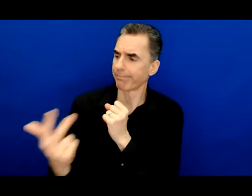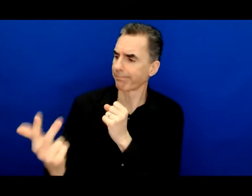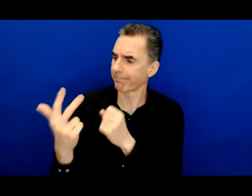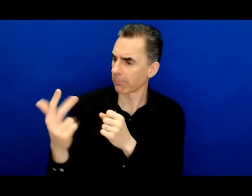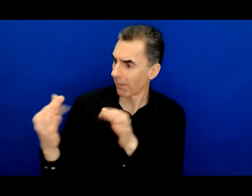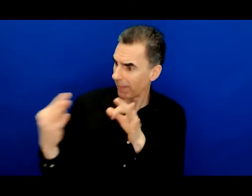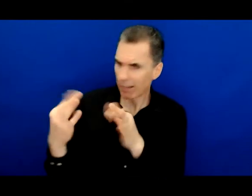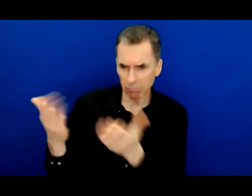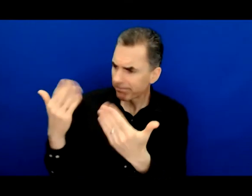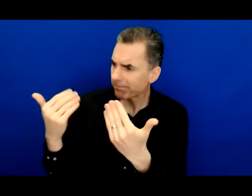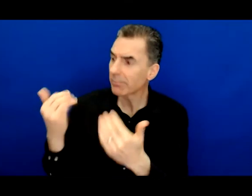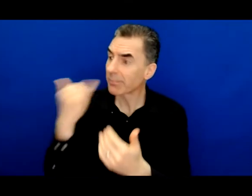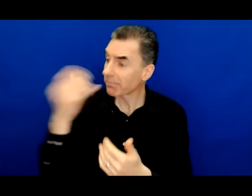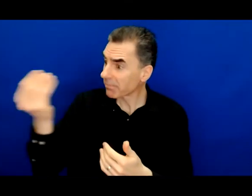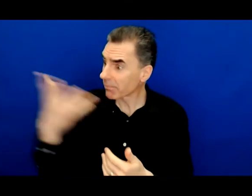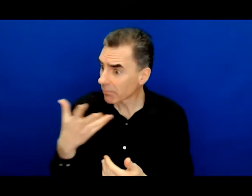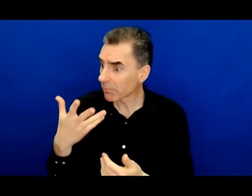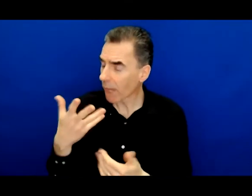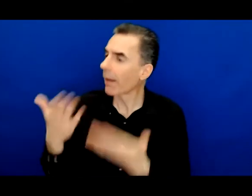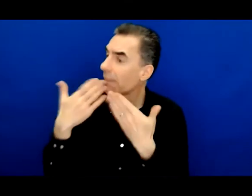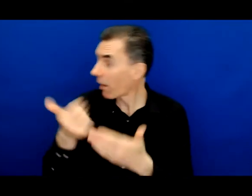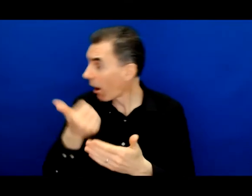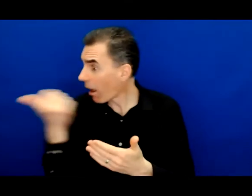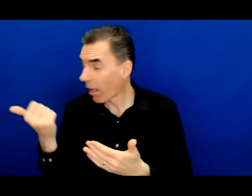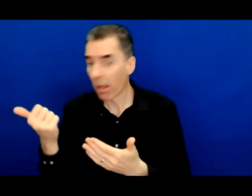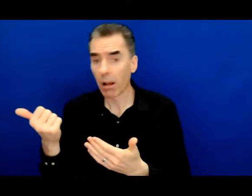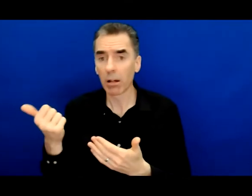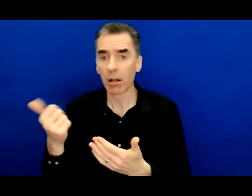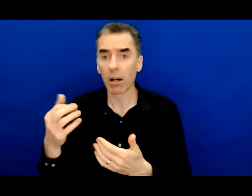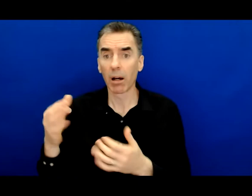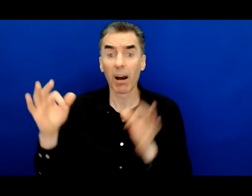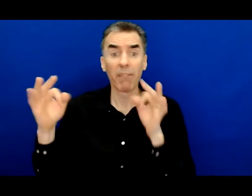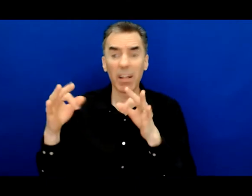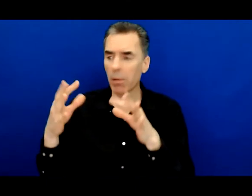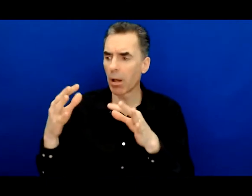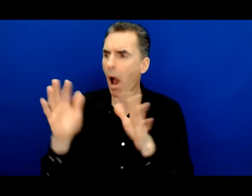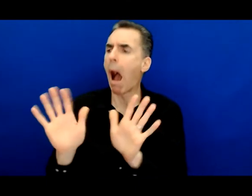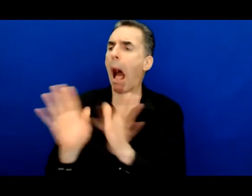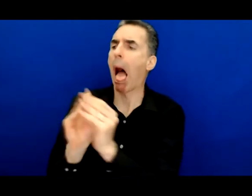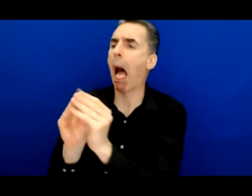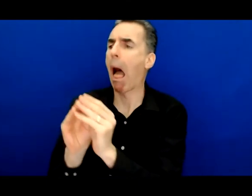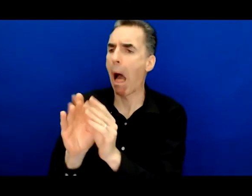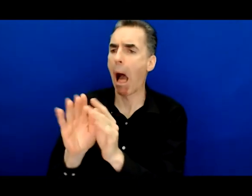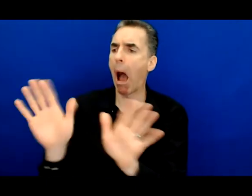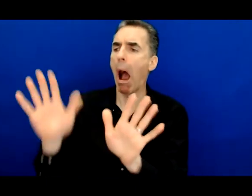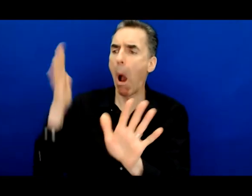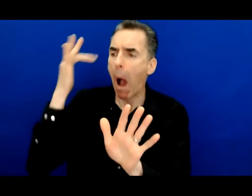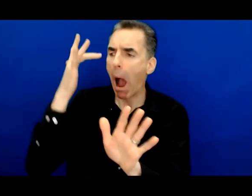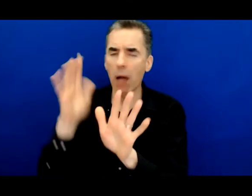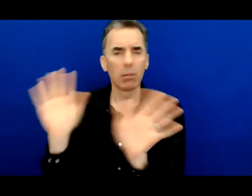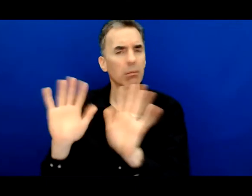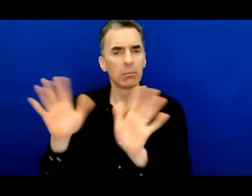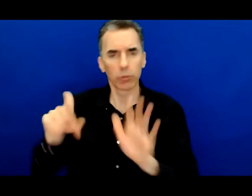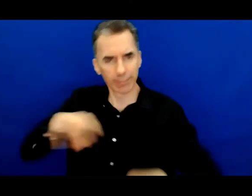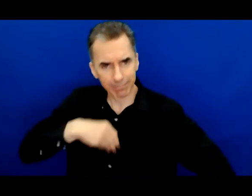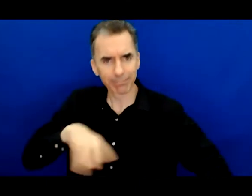you say thank you is there anything else and don't respond to the feedback don't explain it don't try to push it away from you just say thank you